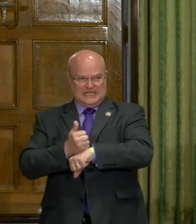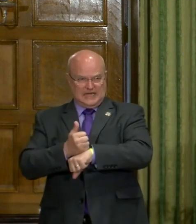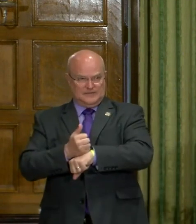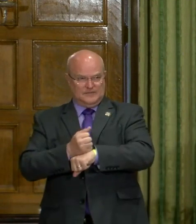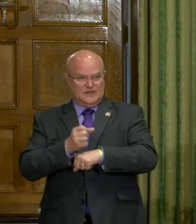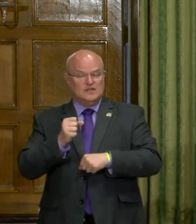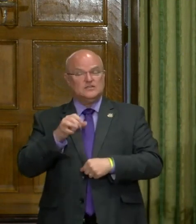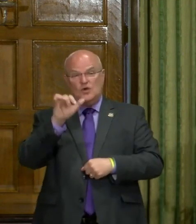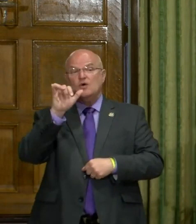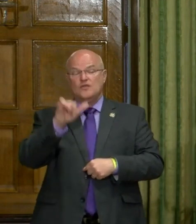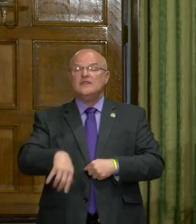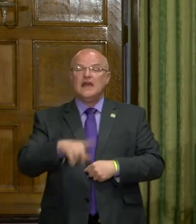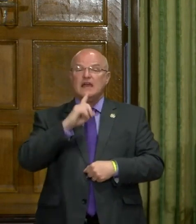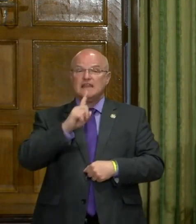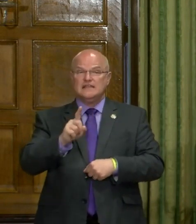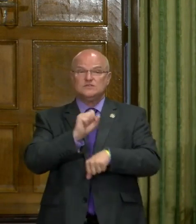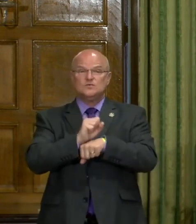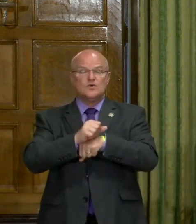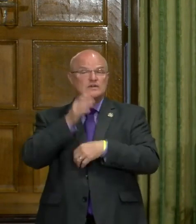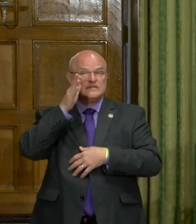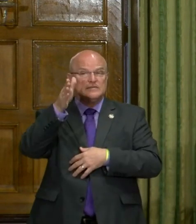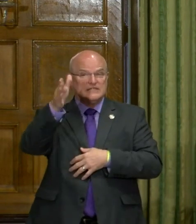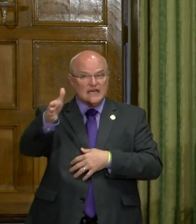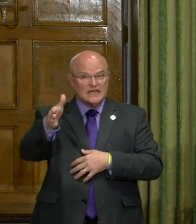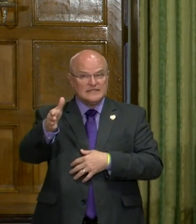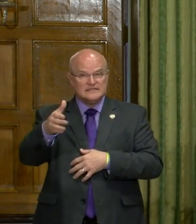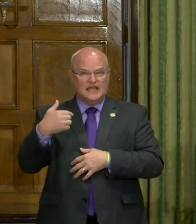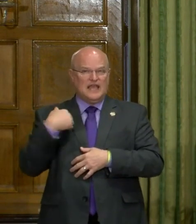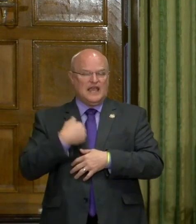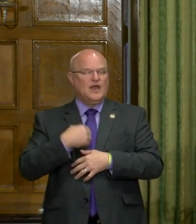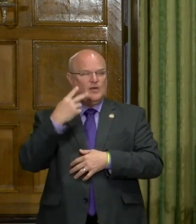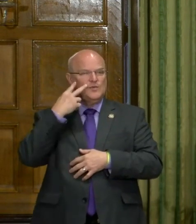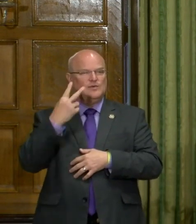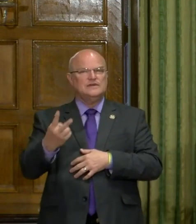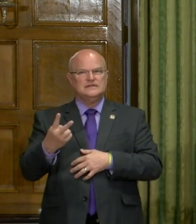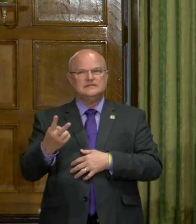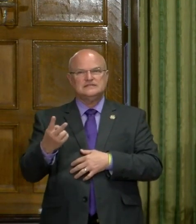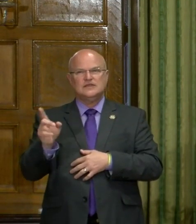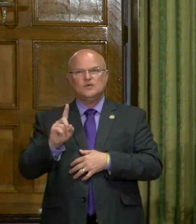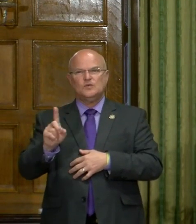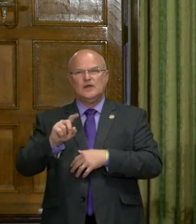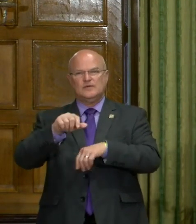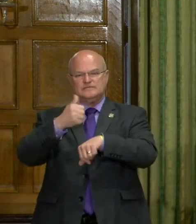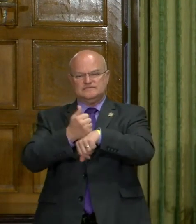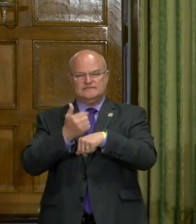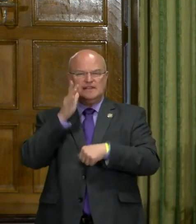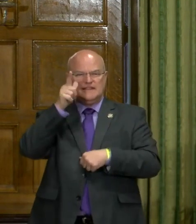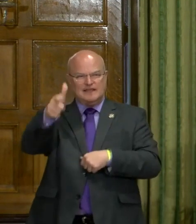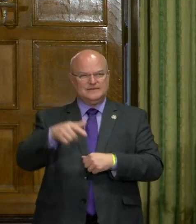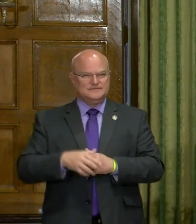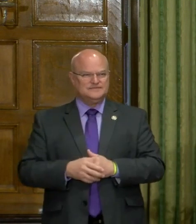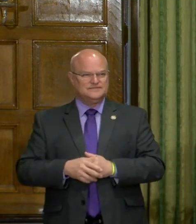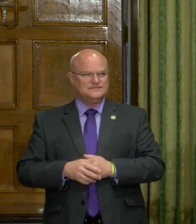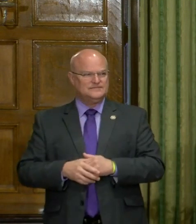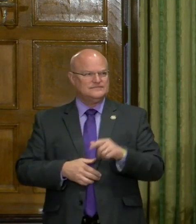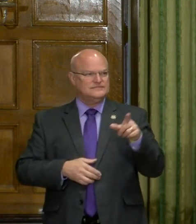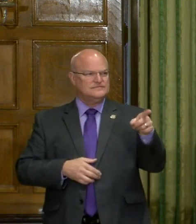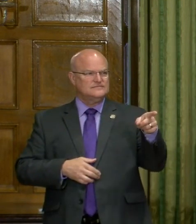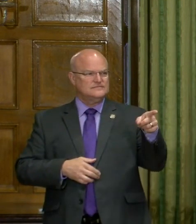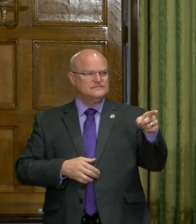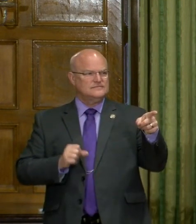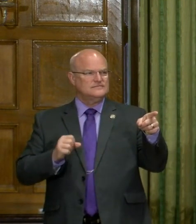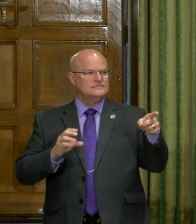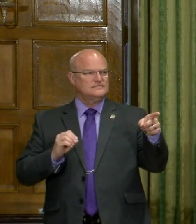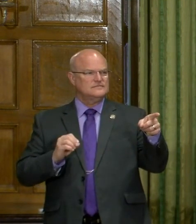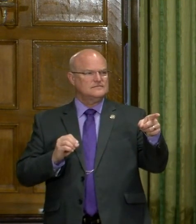So that is work to be done. And, uh, we'll see, uh, uh, where we land on that. Yes, ma'am.